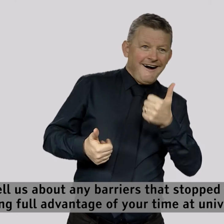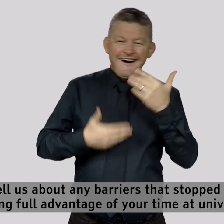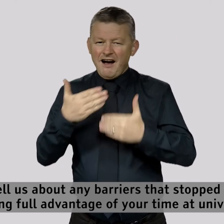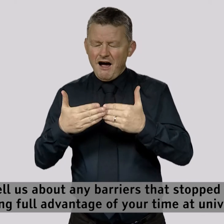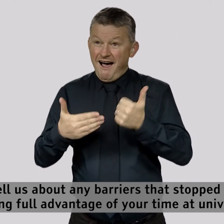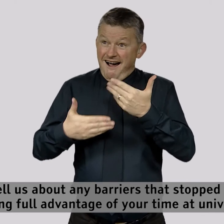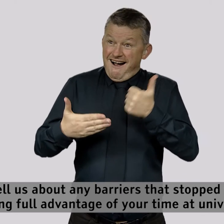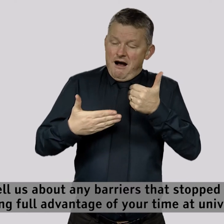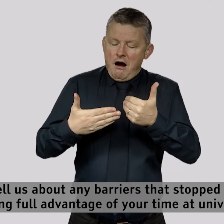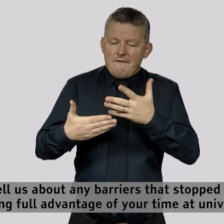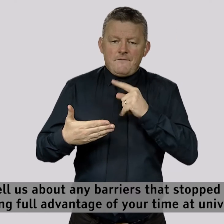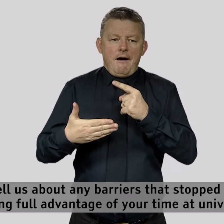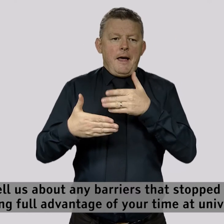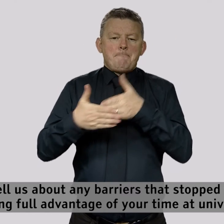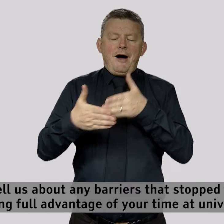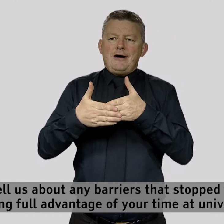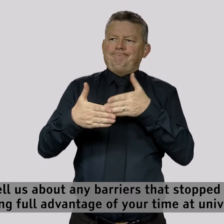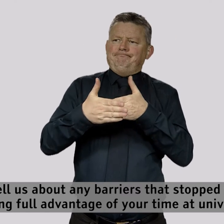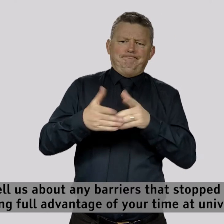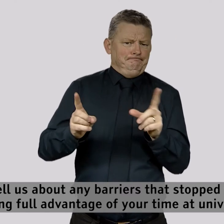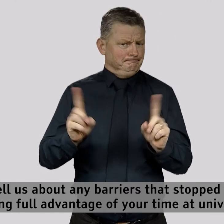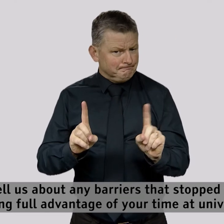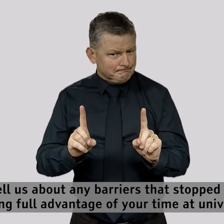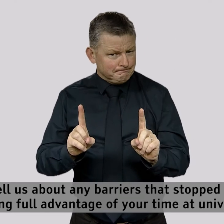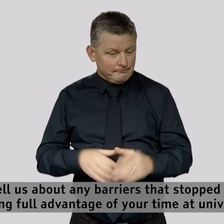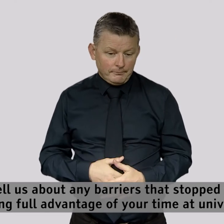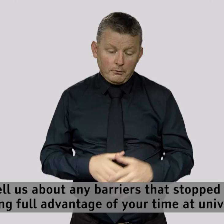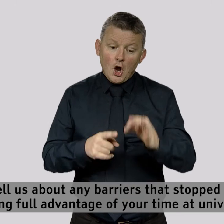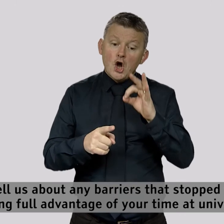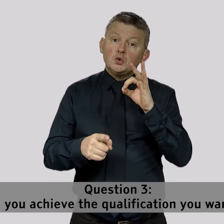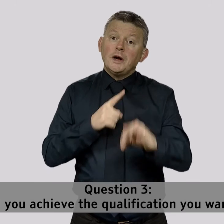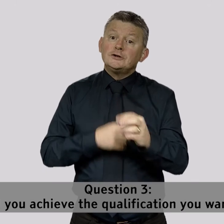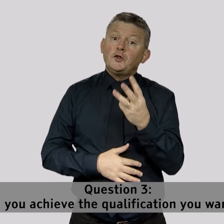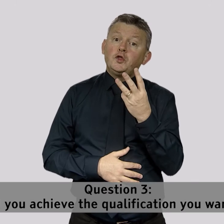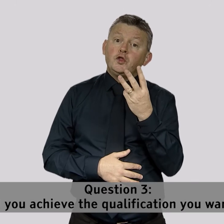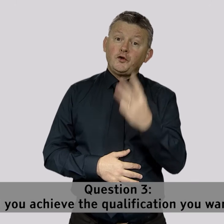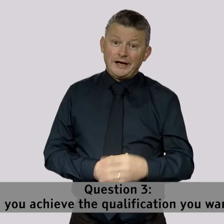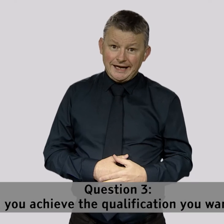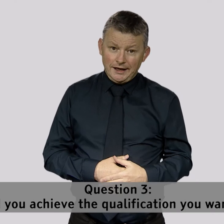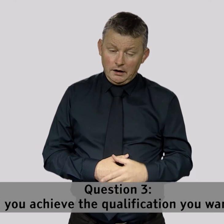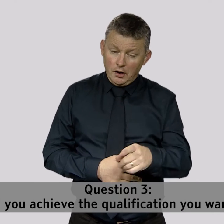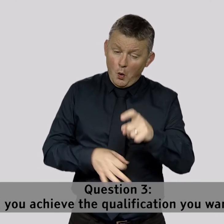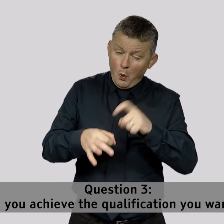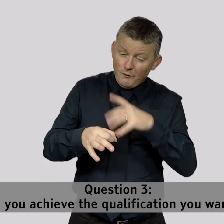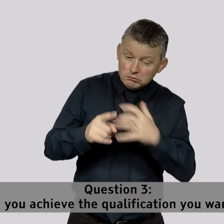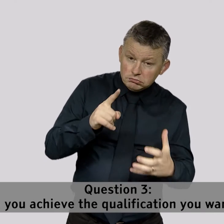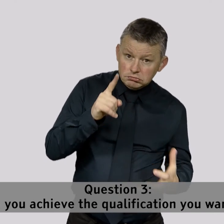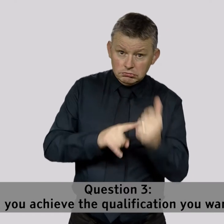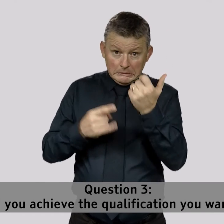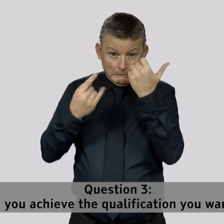taking full advantage of your time at university. Question 3. Did you achieve the qualification